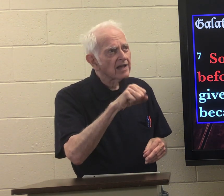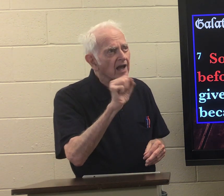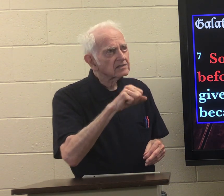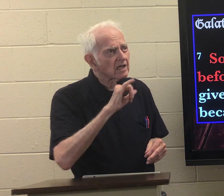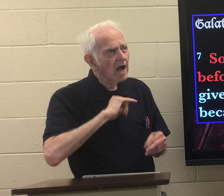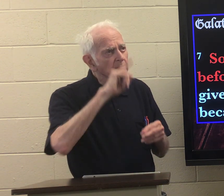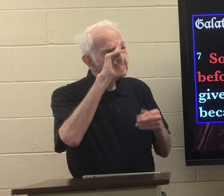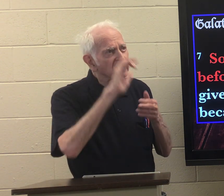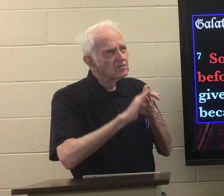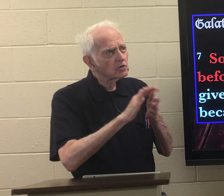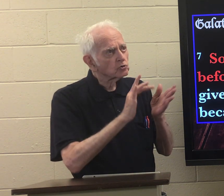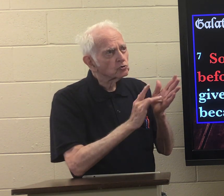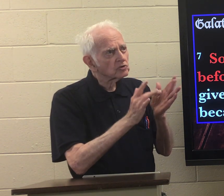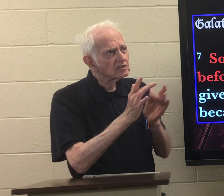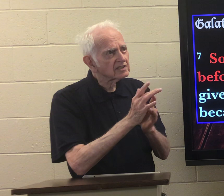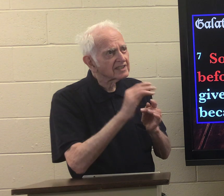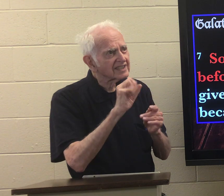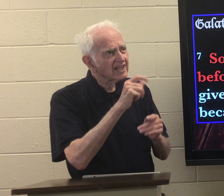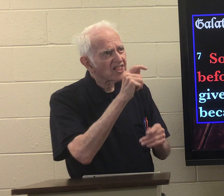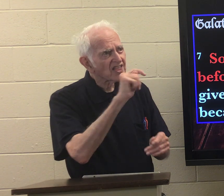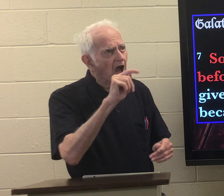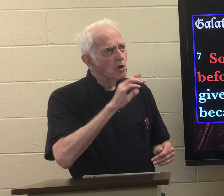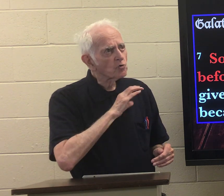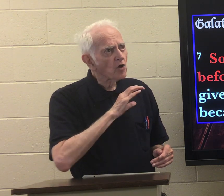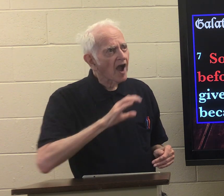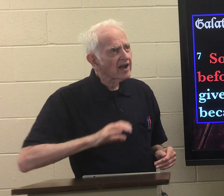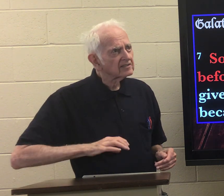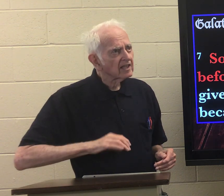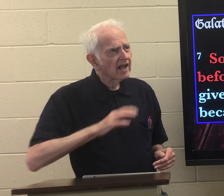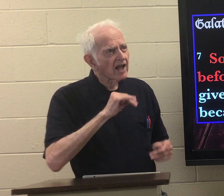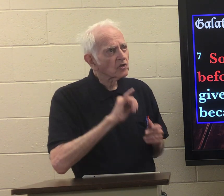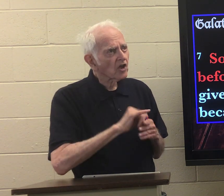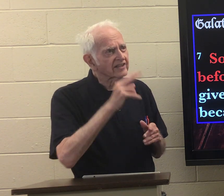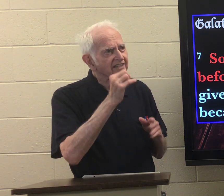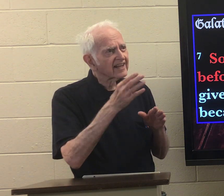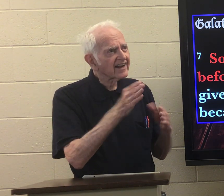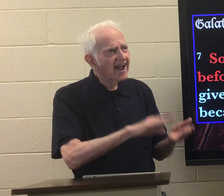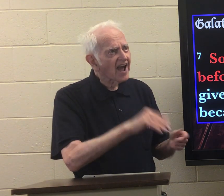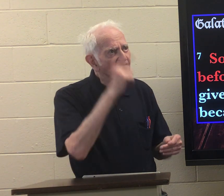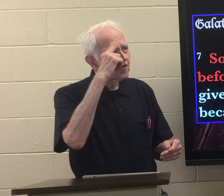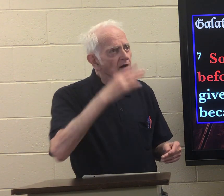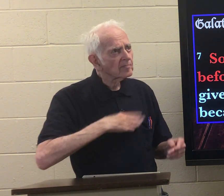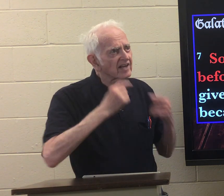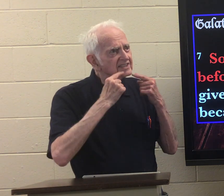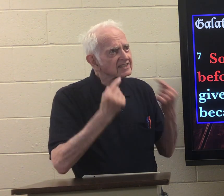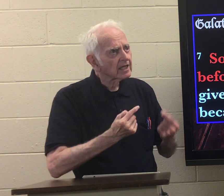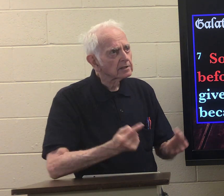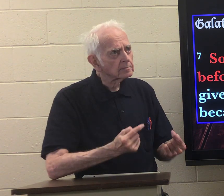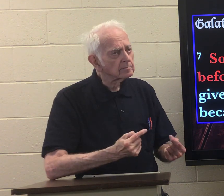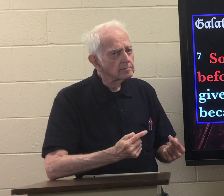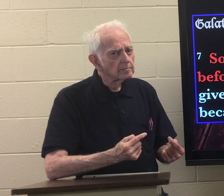yes I believe Jesus is Christ and that he died for my sins